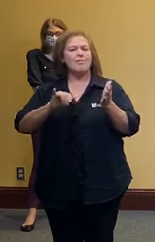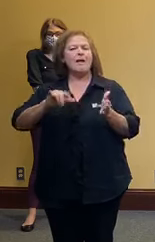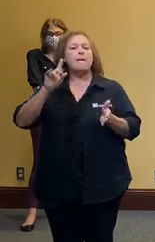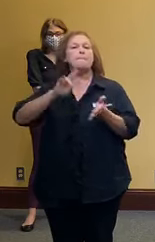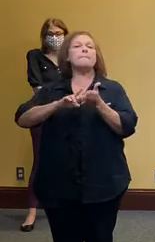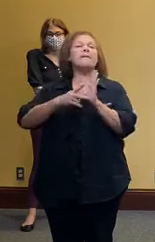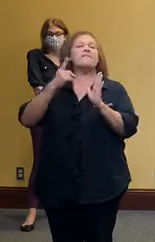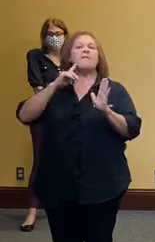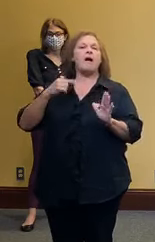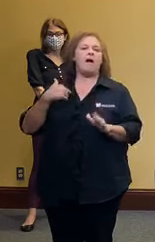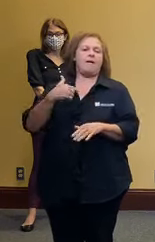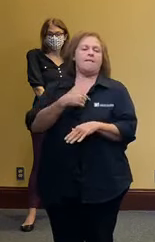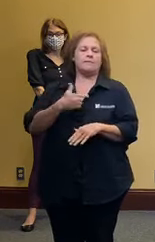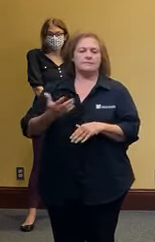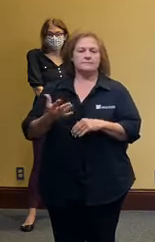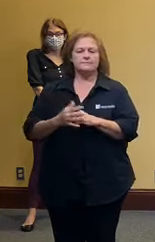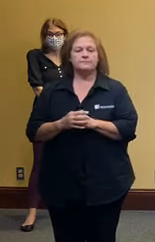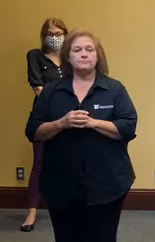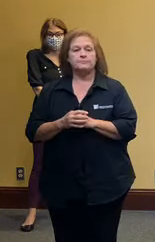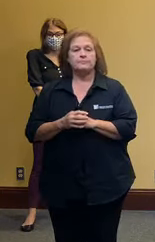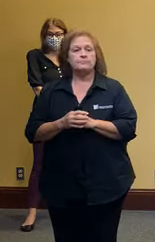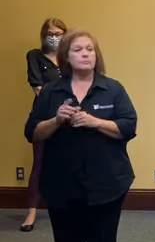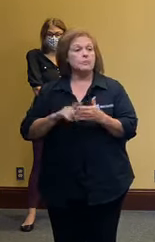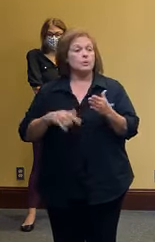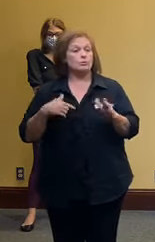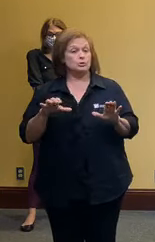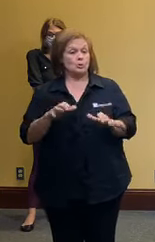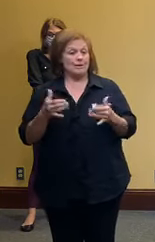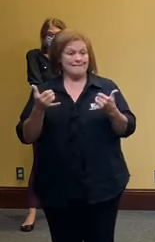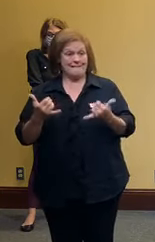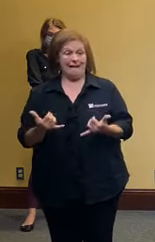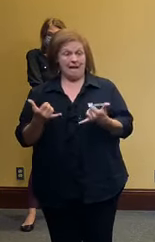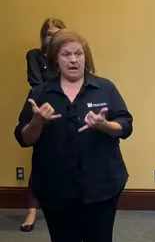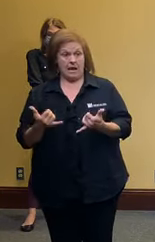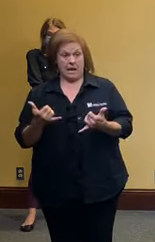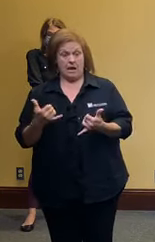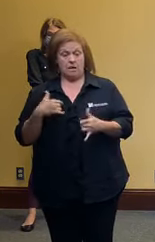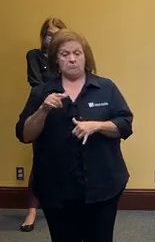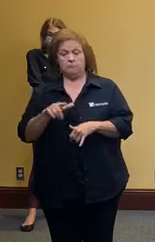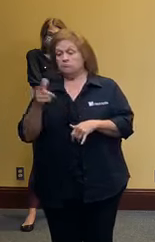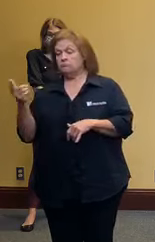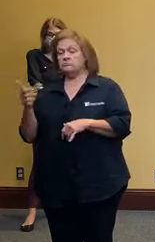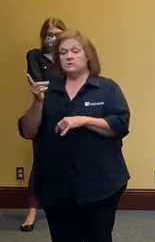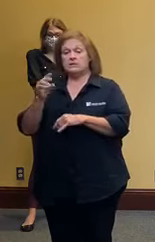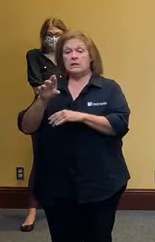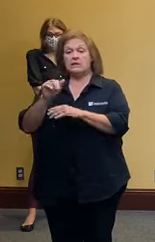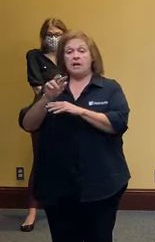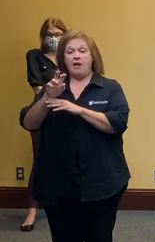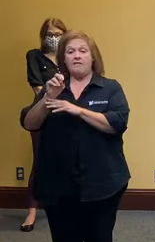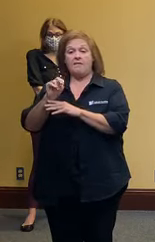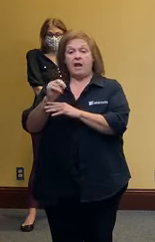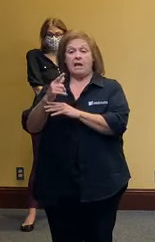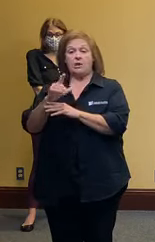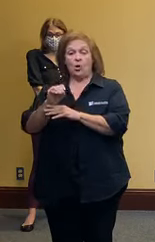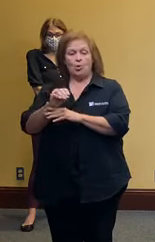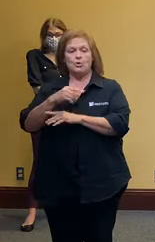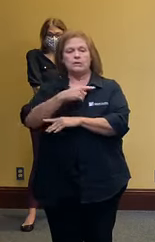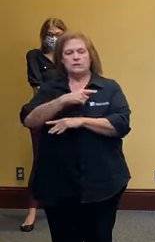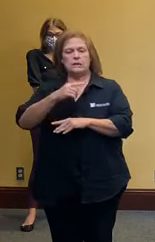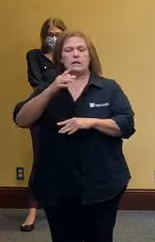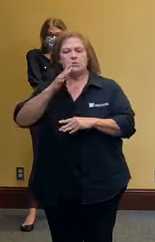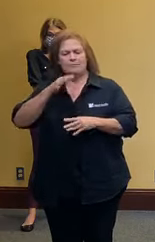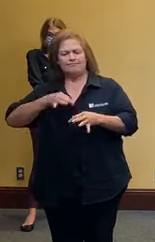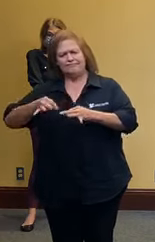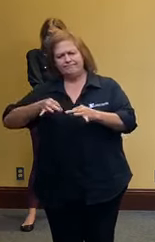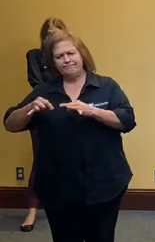orleans so what i will do now i'm going to turn it over uh to dr vegna and uh she will take